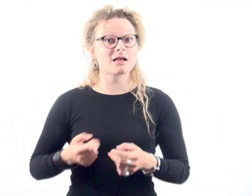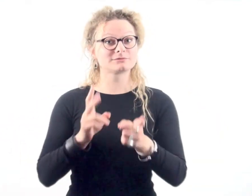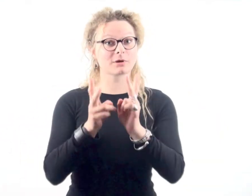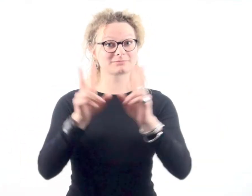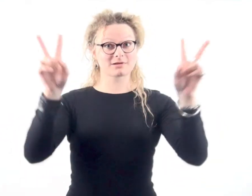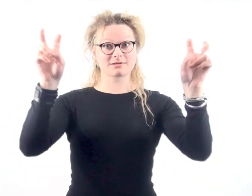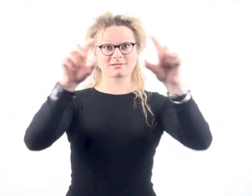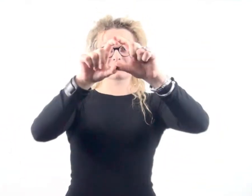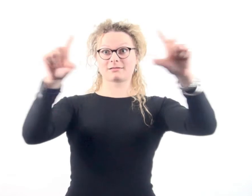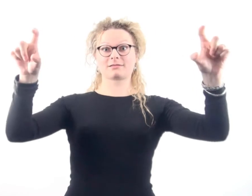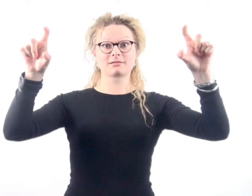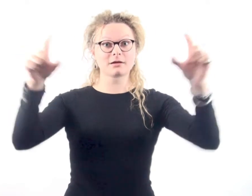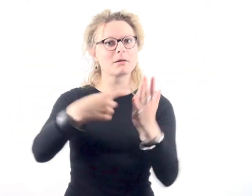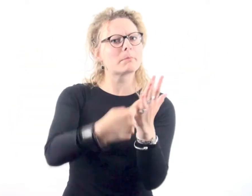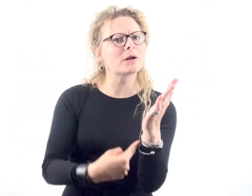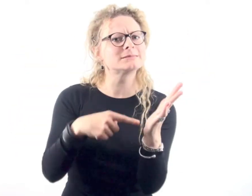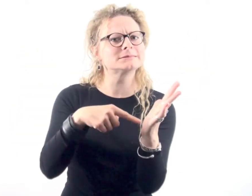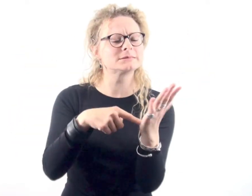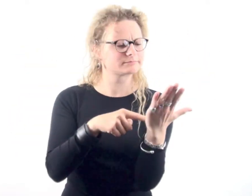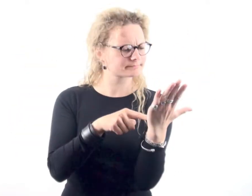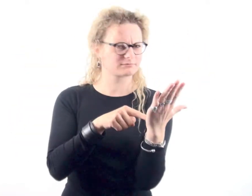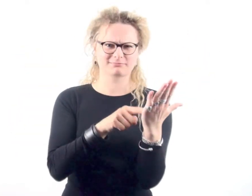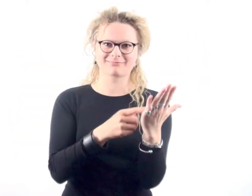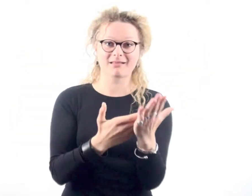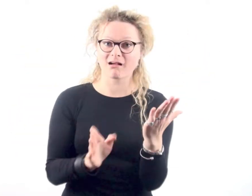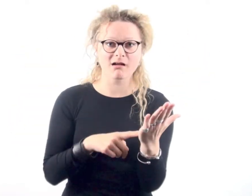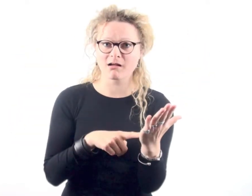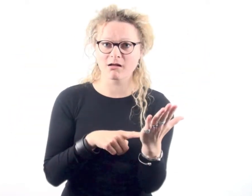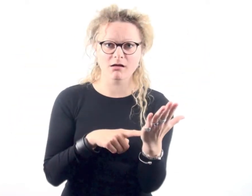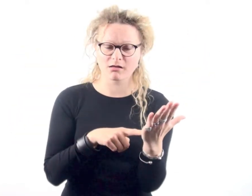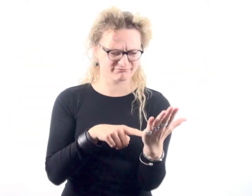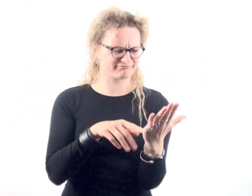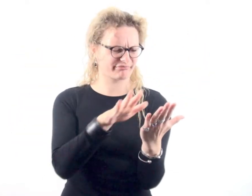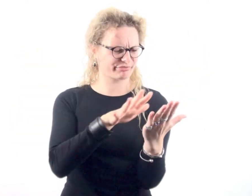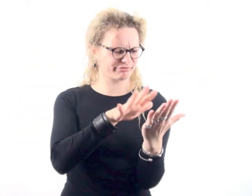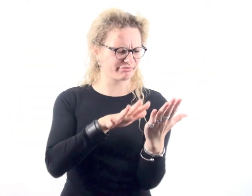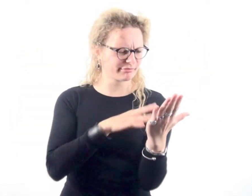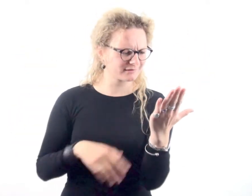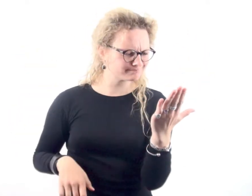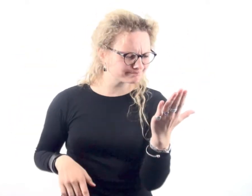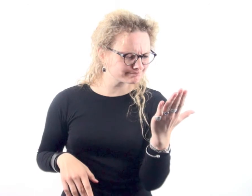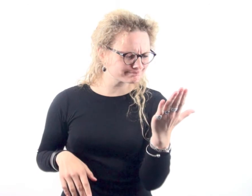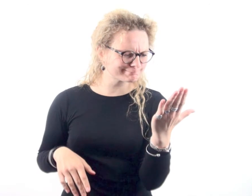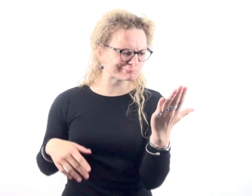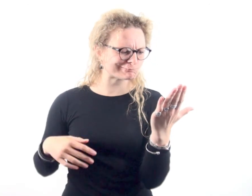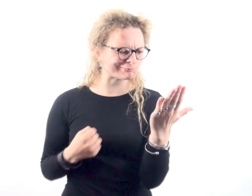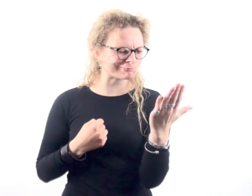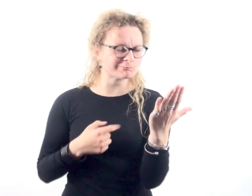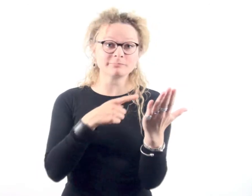The salaried interpreter model that's being proposed by Access to Work now is really not clear. It's quite fudged in some areas,